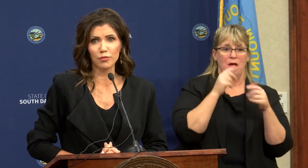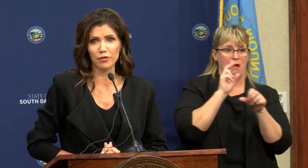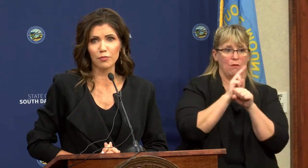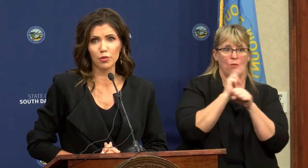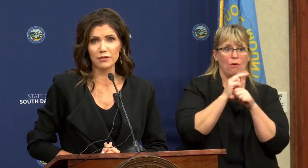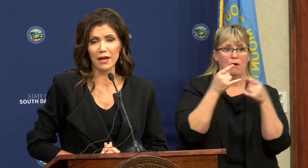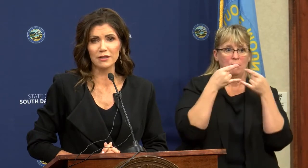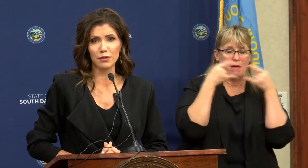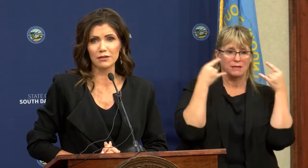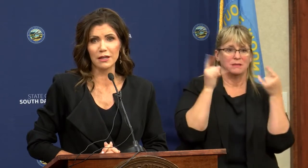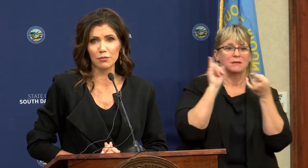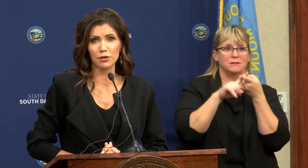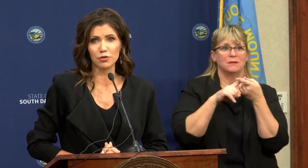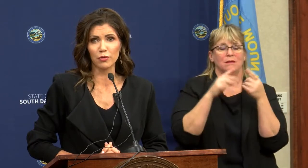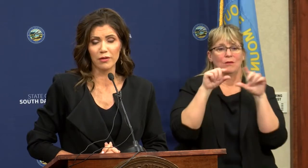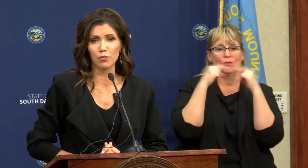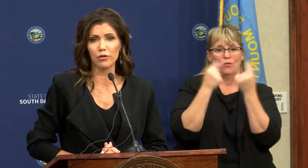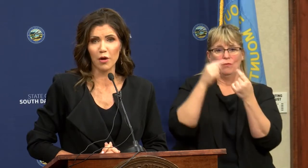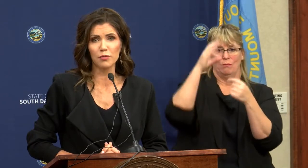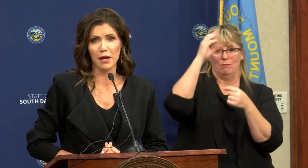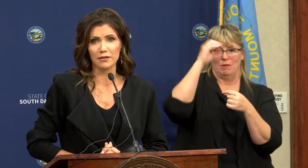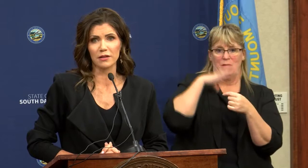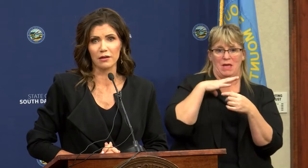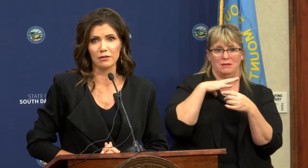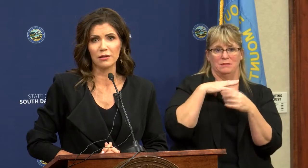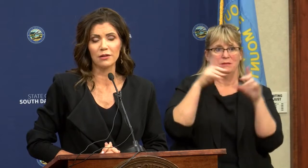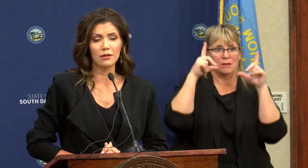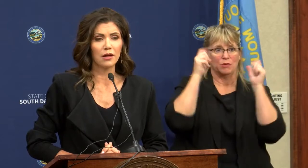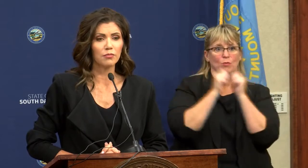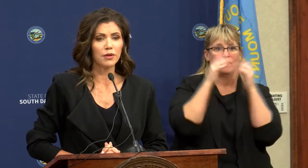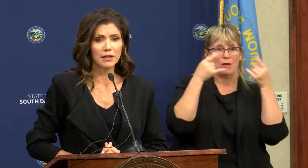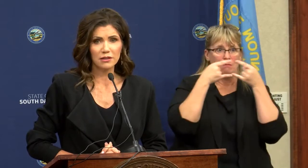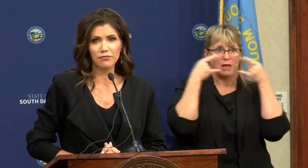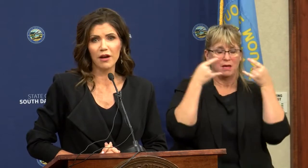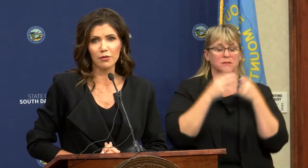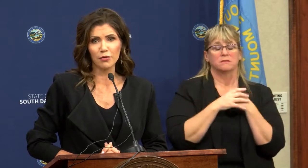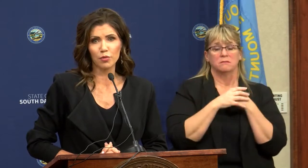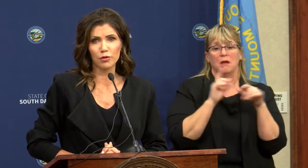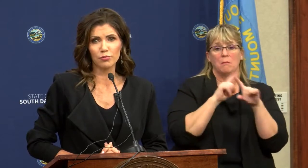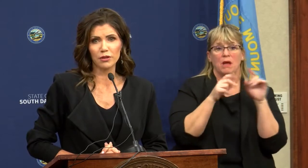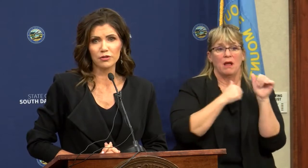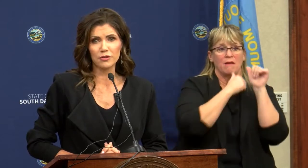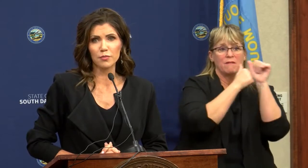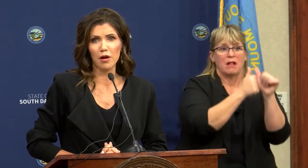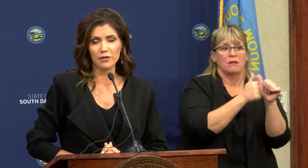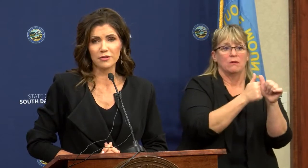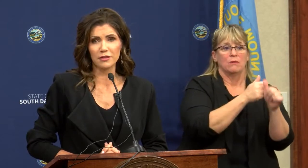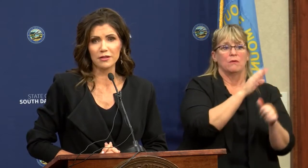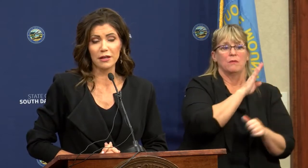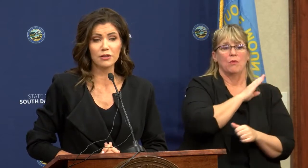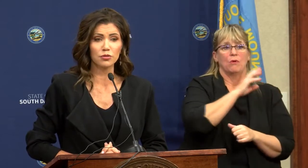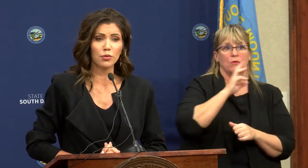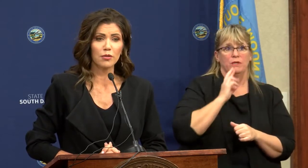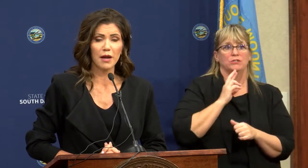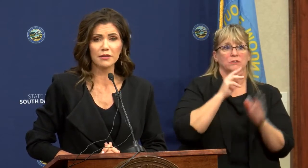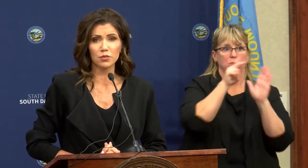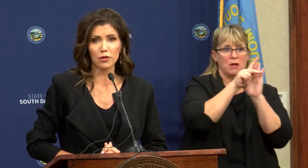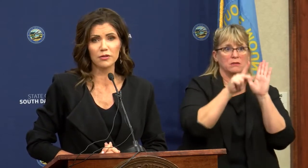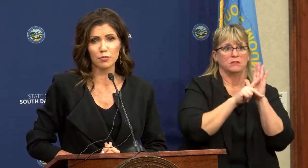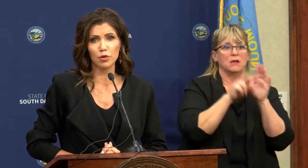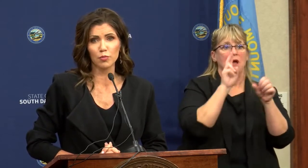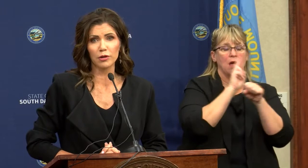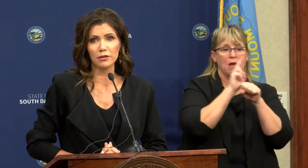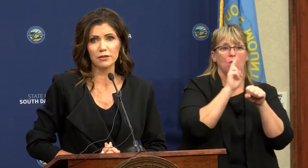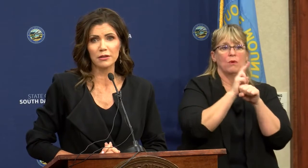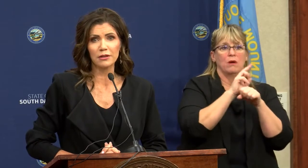a group of young boys asked me to take a picture with them without a mask on. But I did follow the Board of Regents policies and I do wear a mask